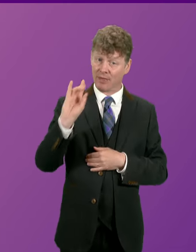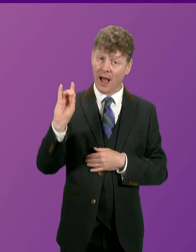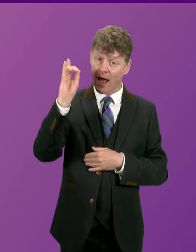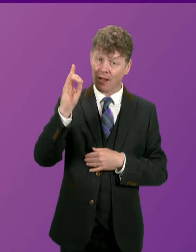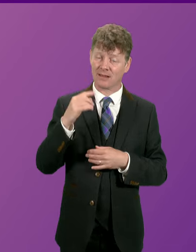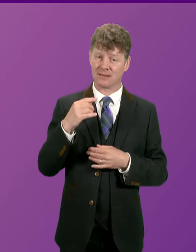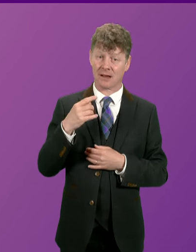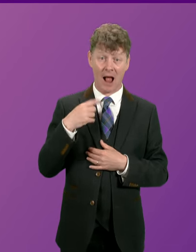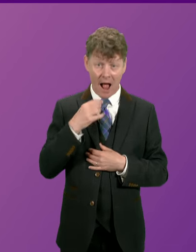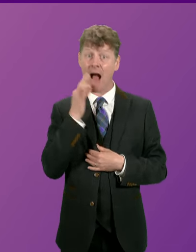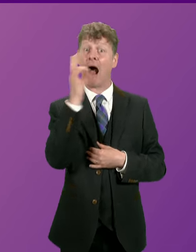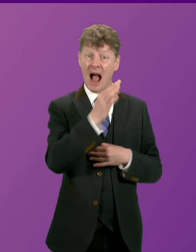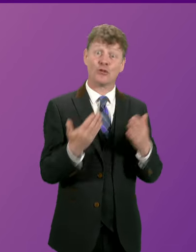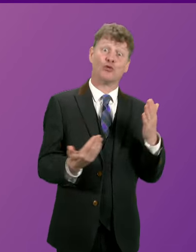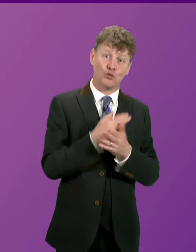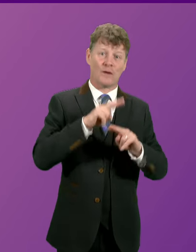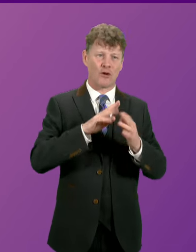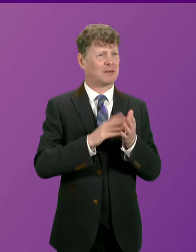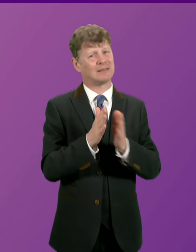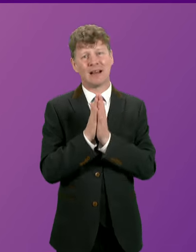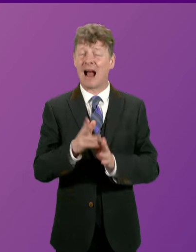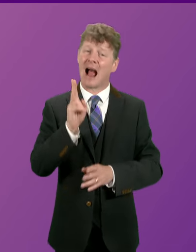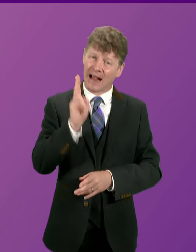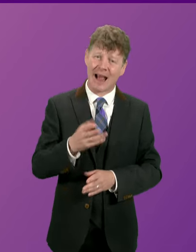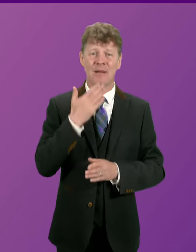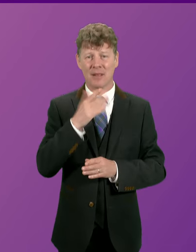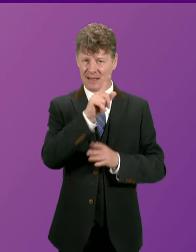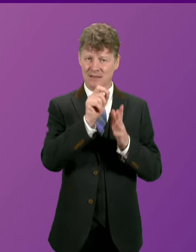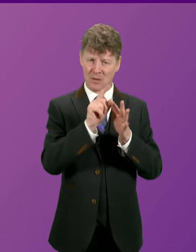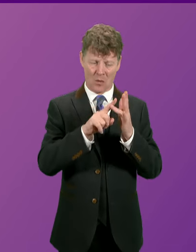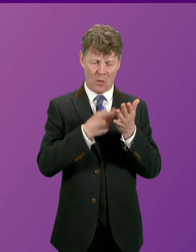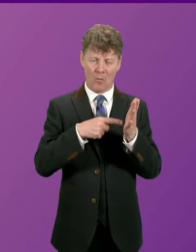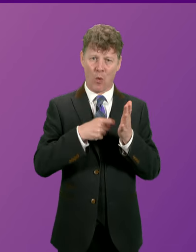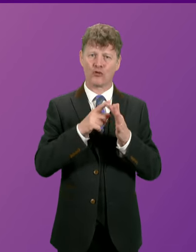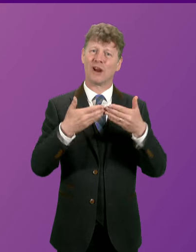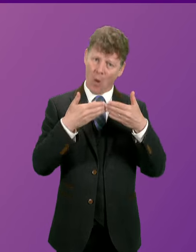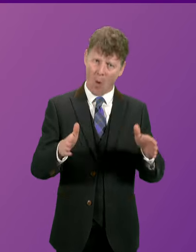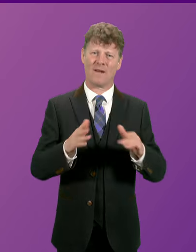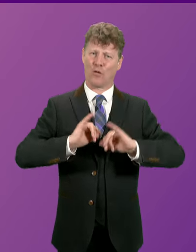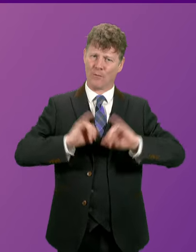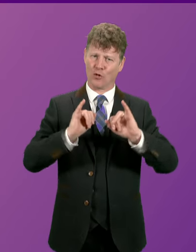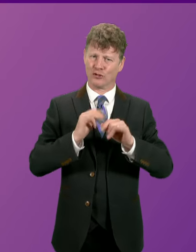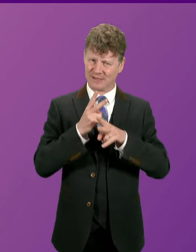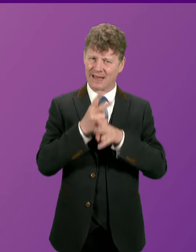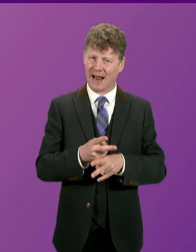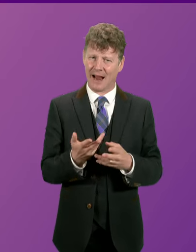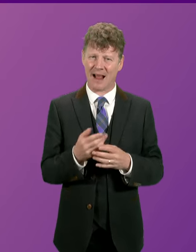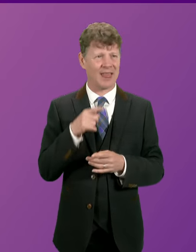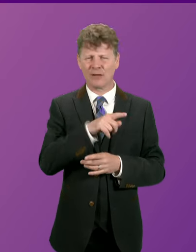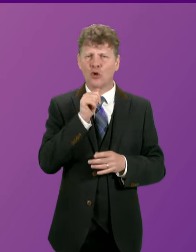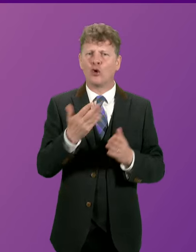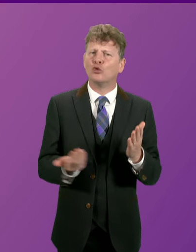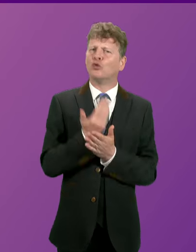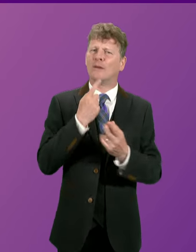directly again to get the Poultry Hospital open for emergency care. We keep asking. This isn't news to him.